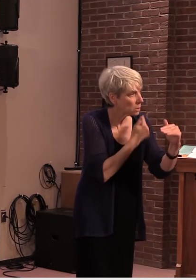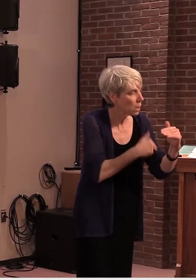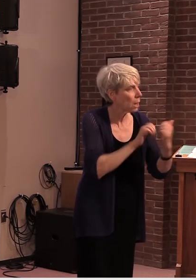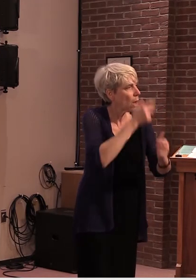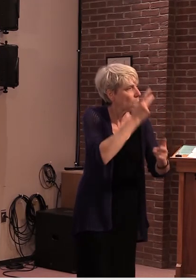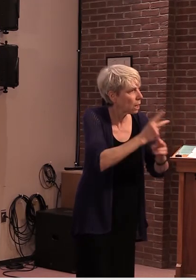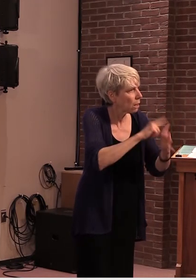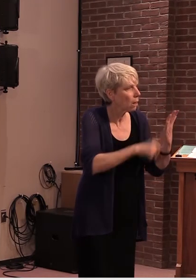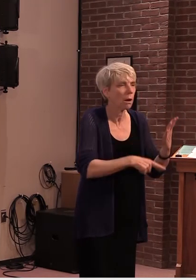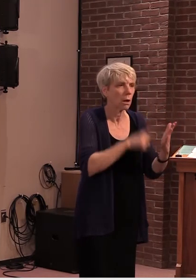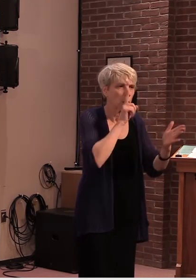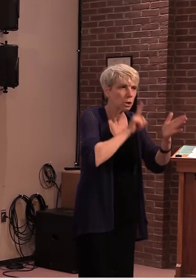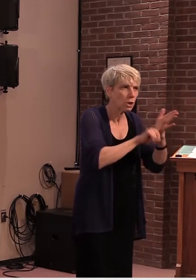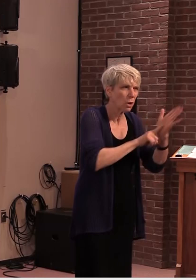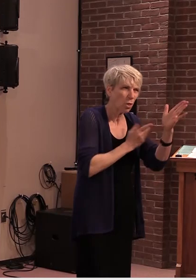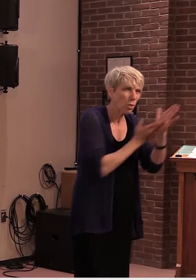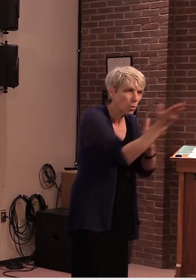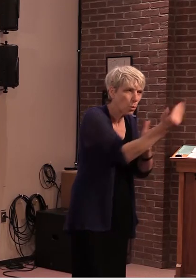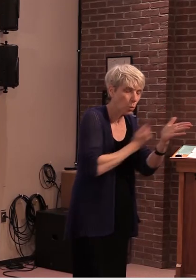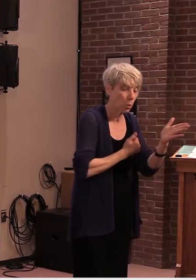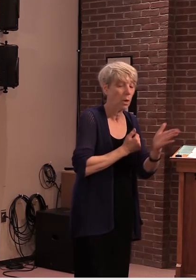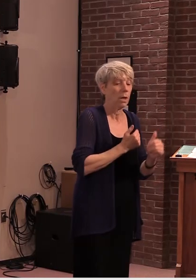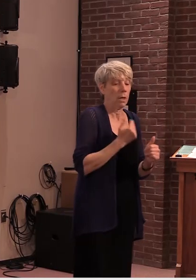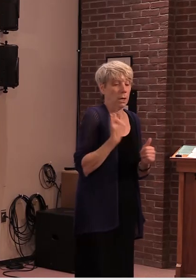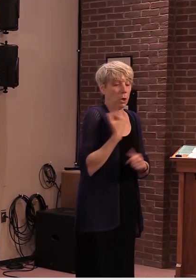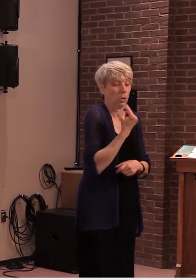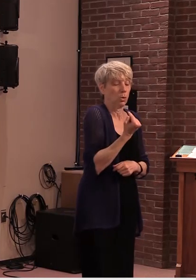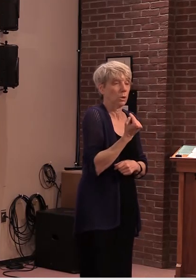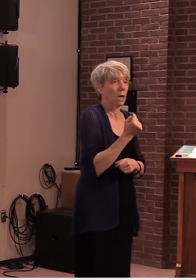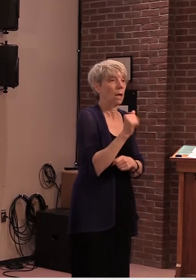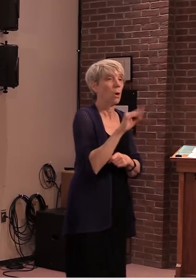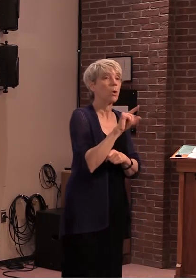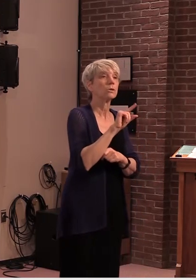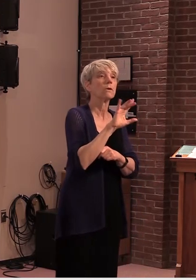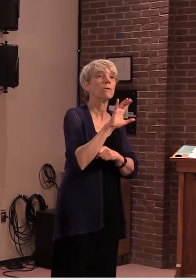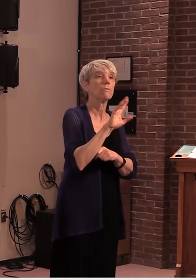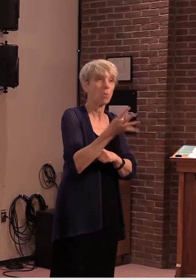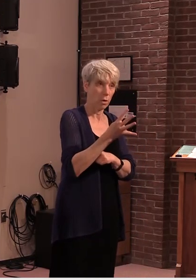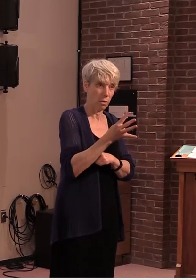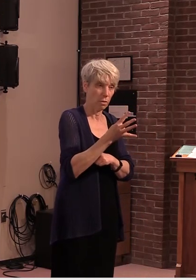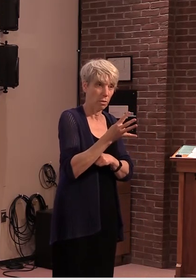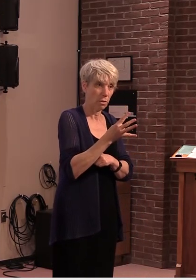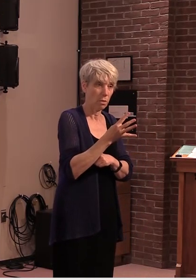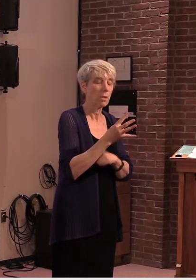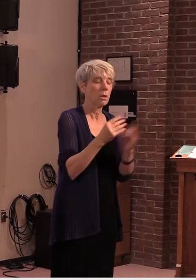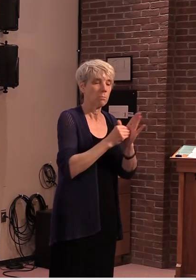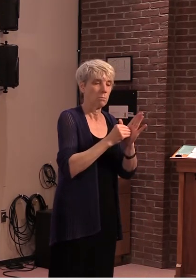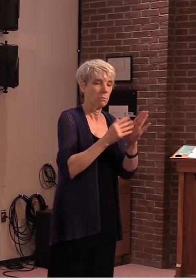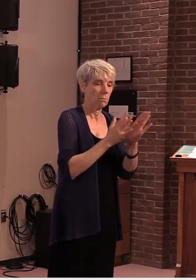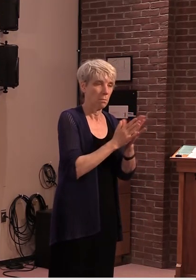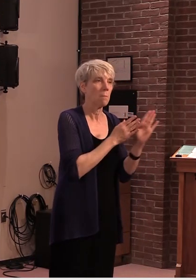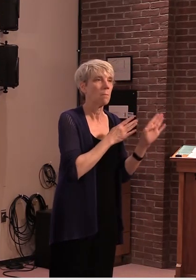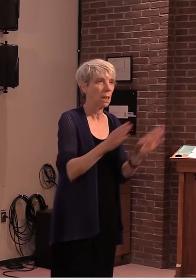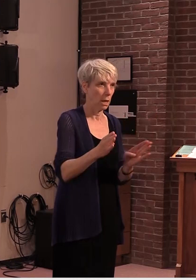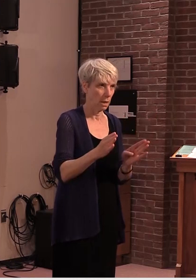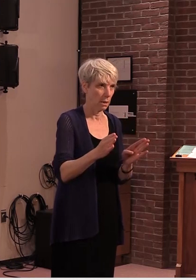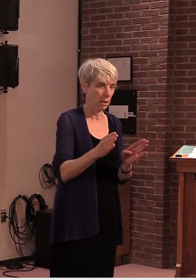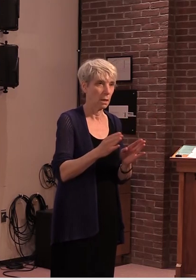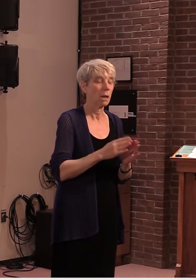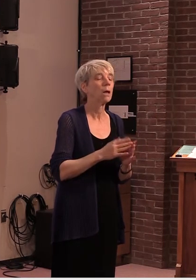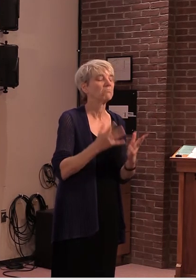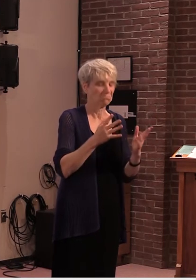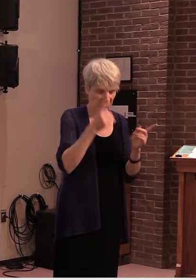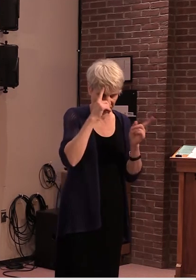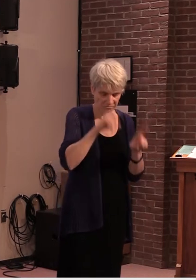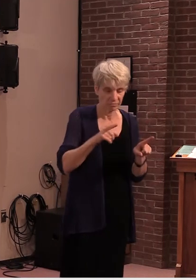on tuesday 8-4 a plan was developed to send staff to